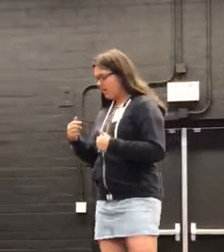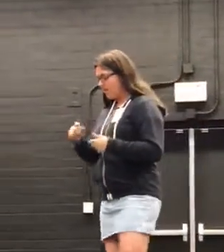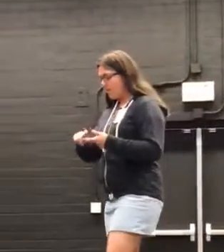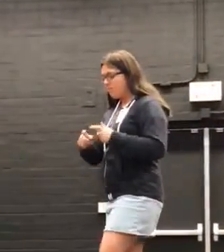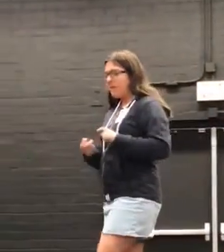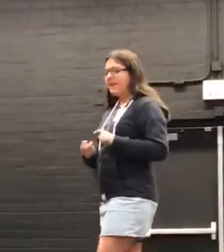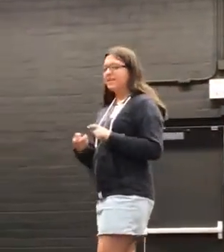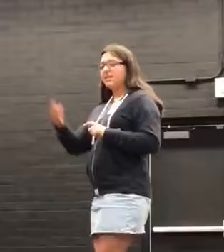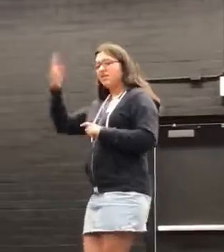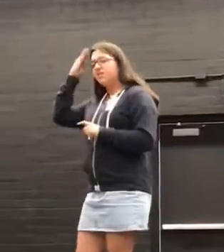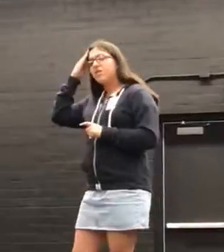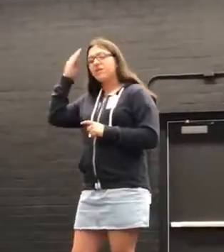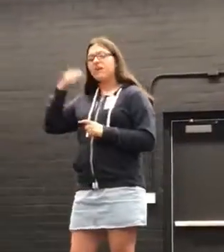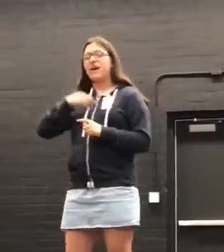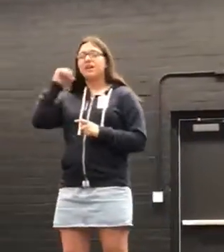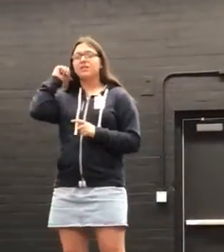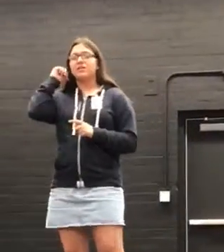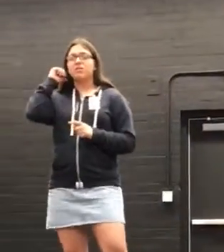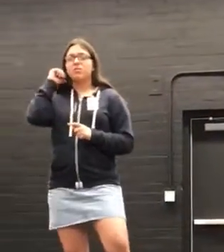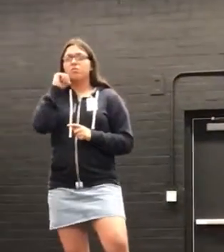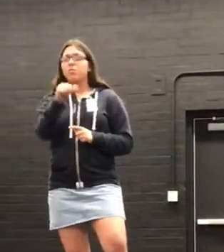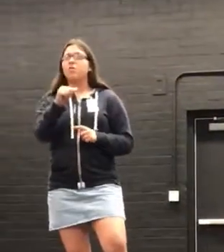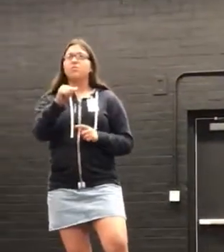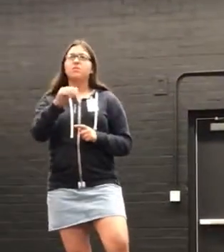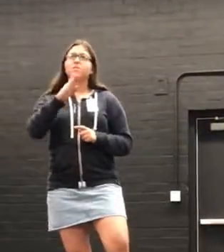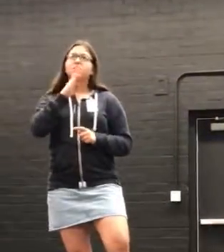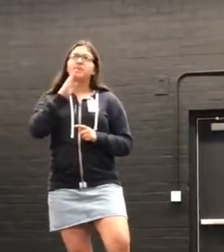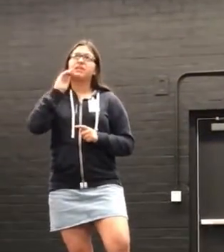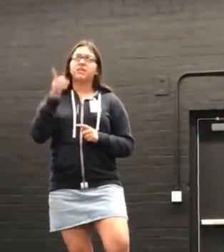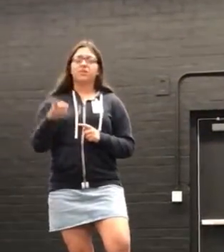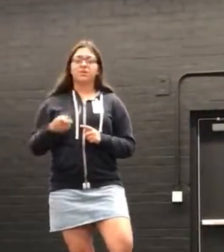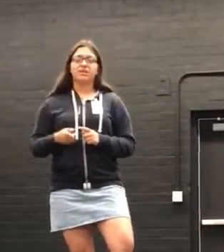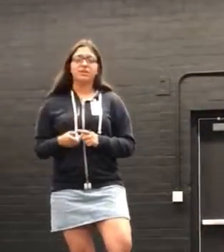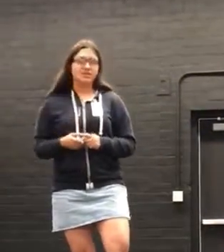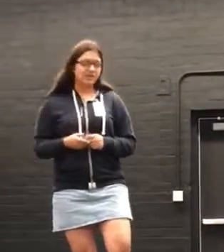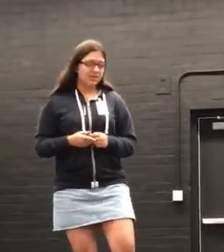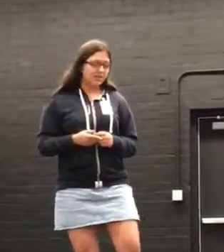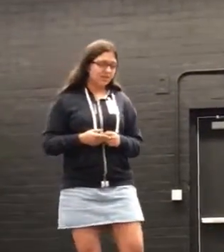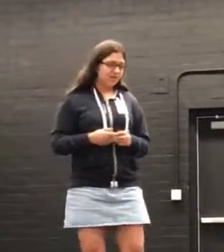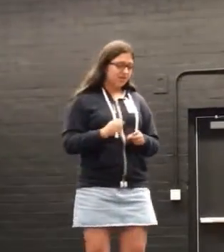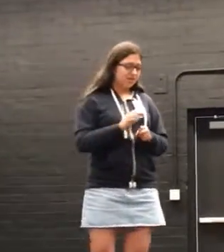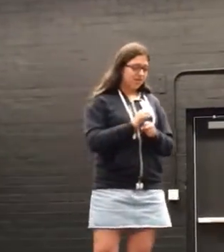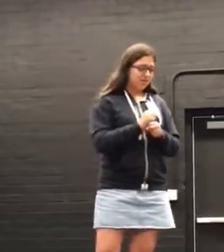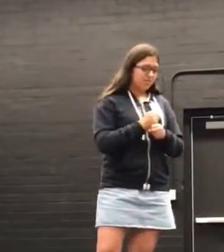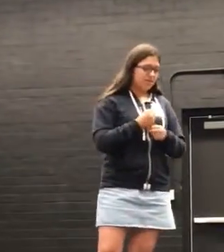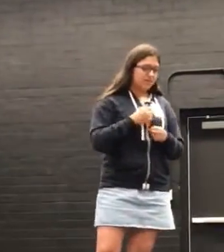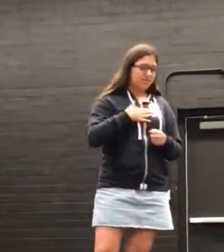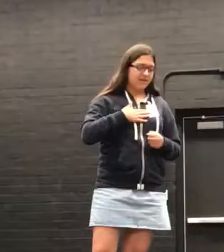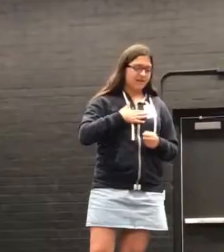The pain of knowing I won't be going makes me